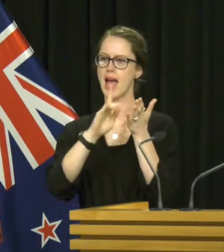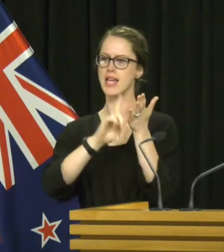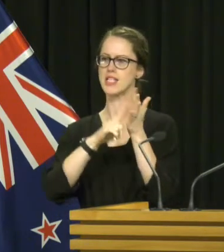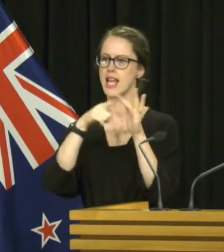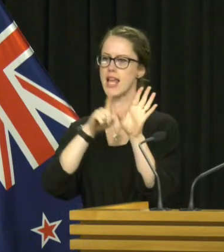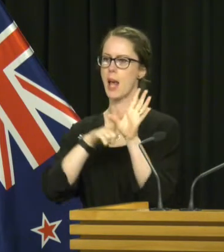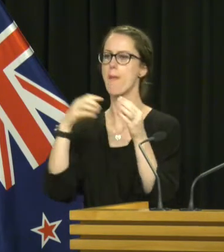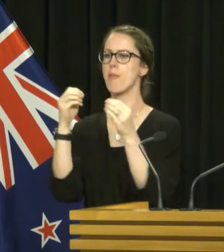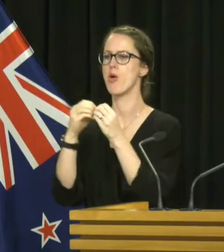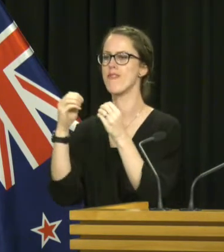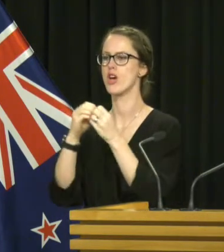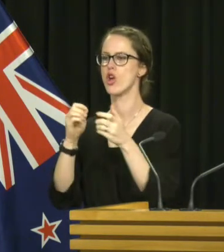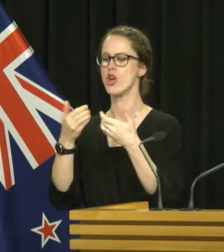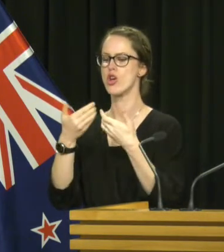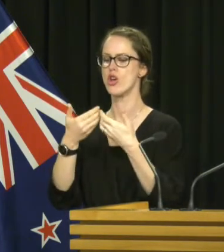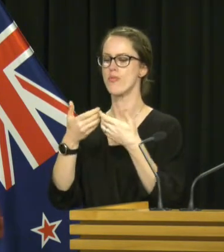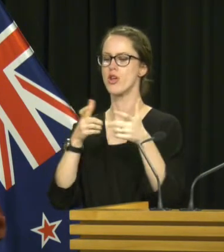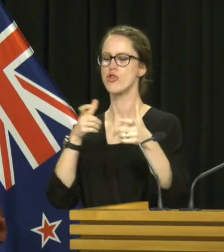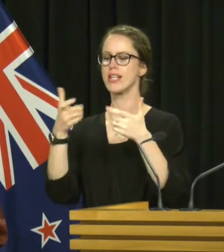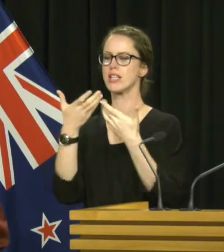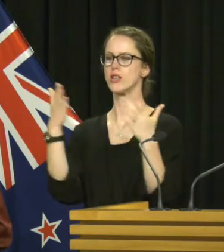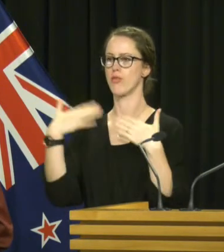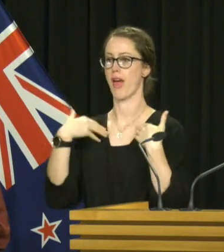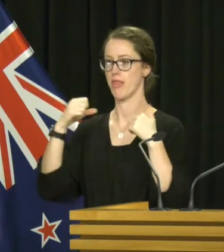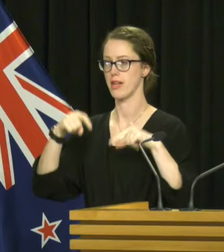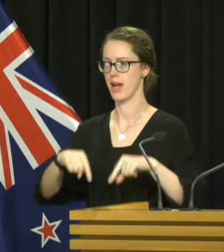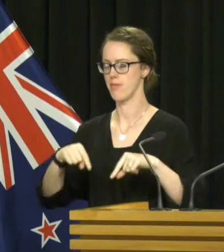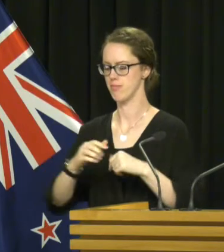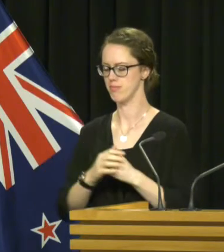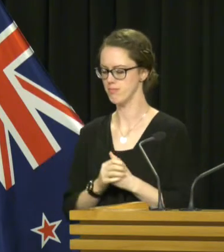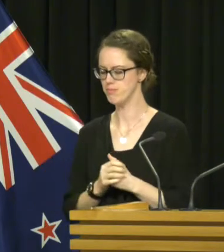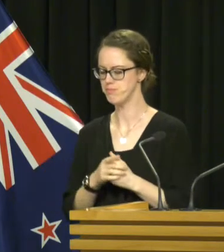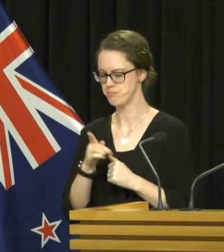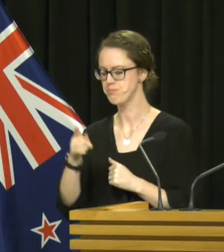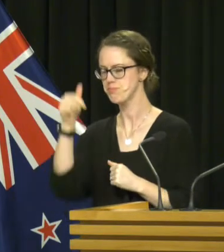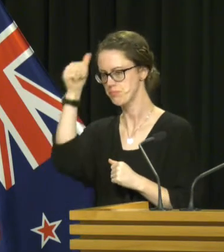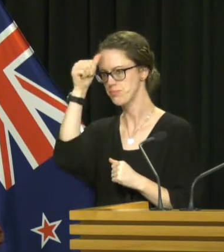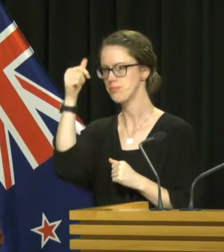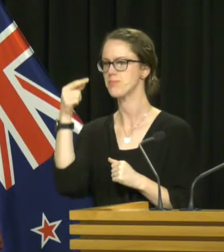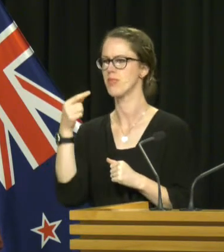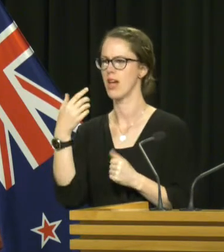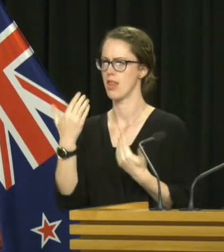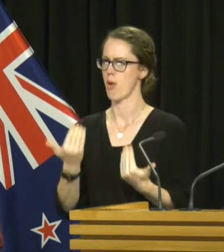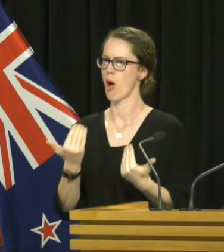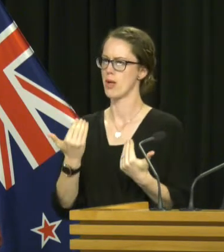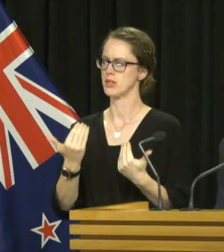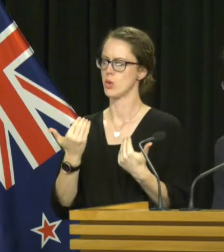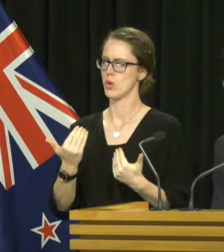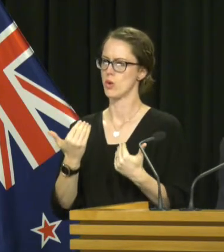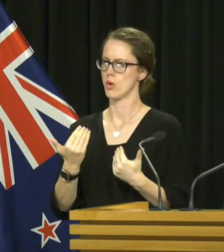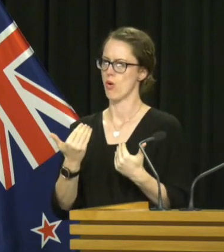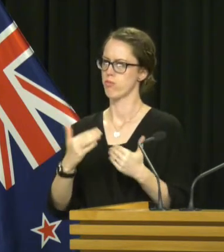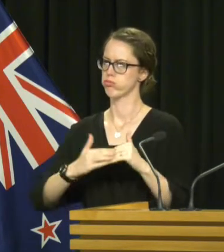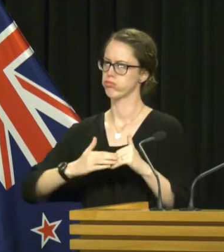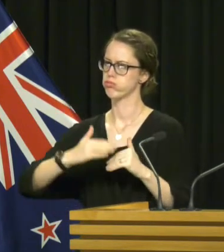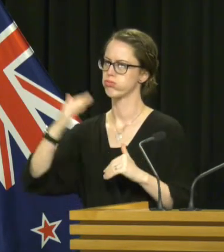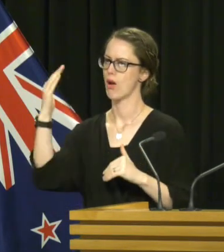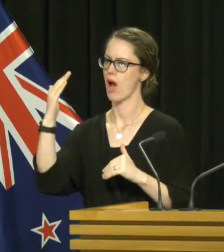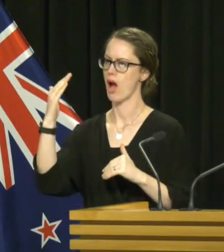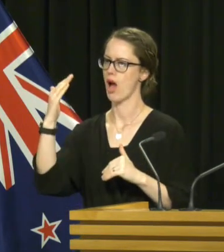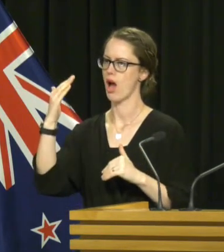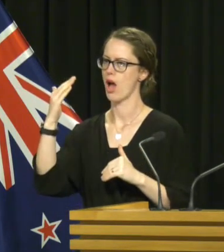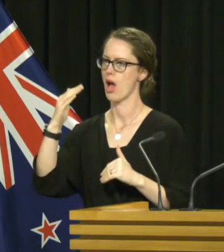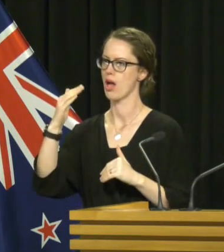the Director General of Health, here with me today. As you will know we are currently experiencing unusually high